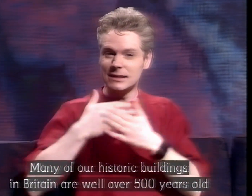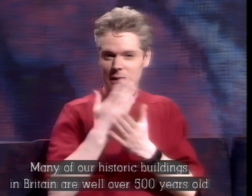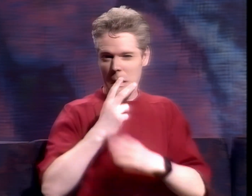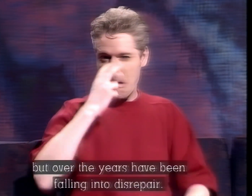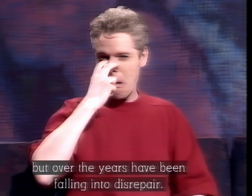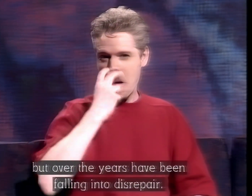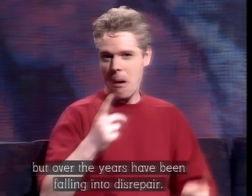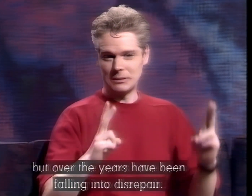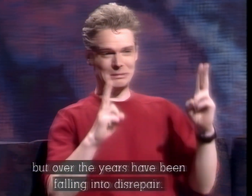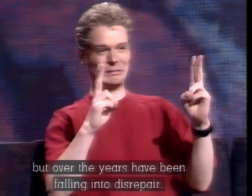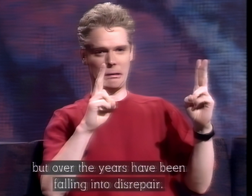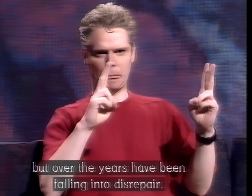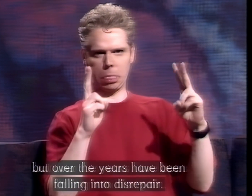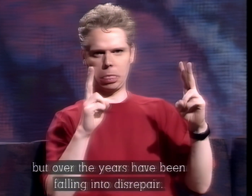years have been falling into disrepair.